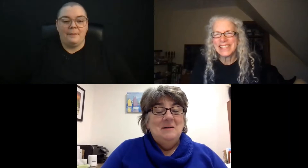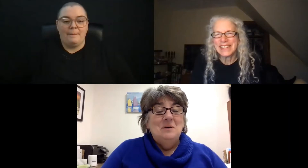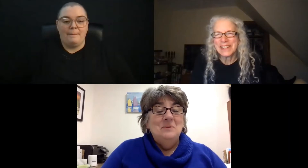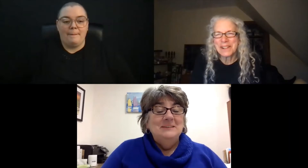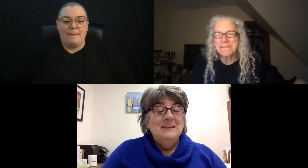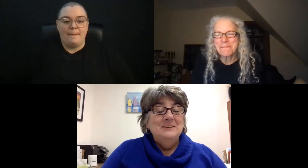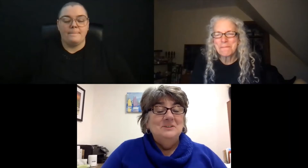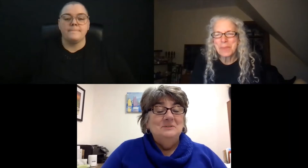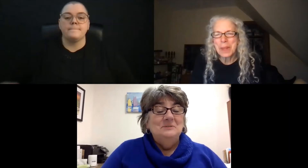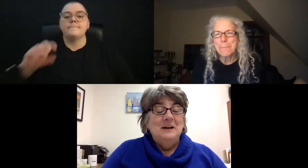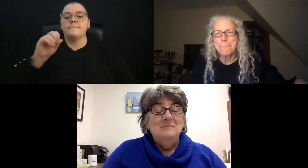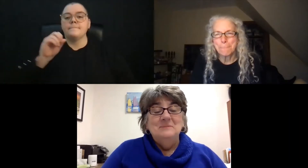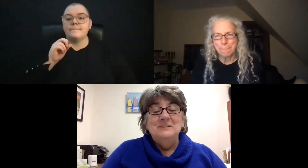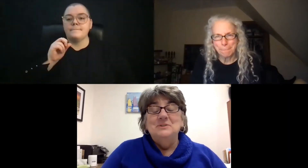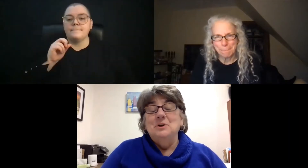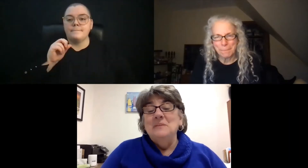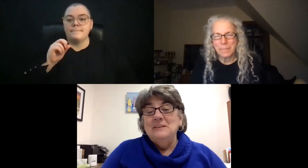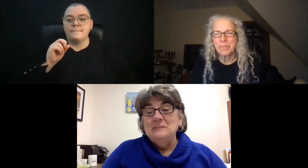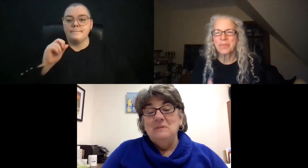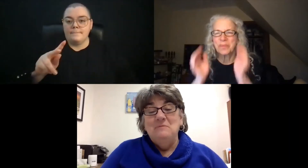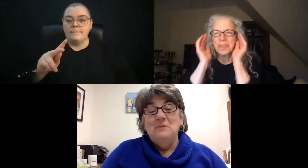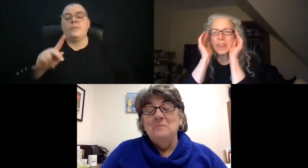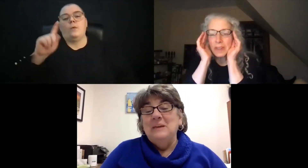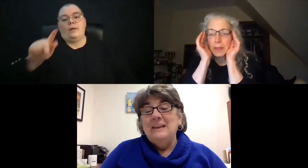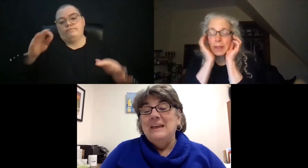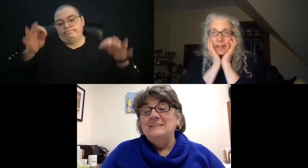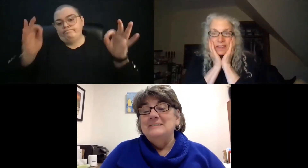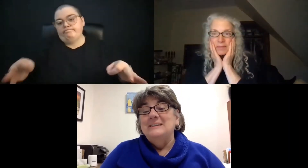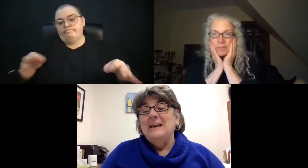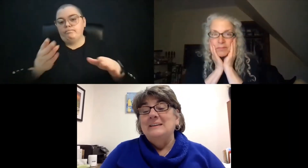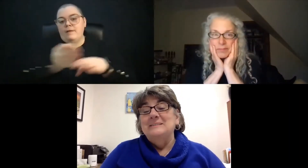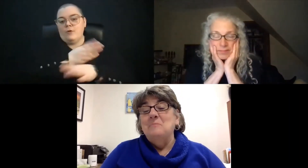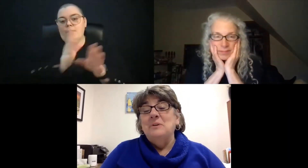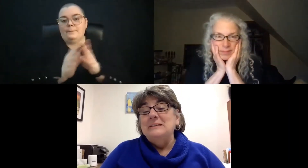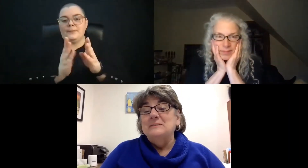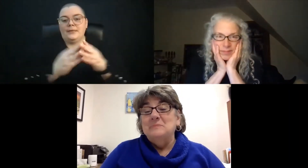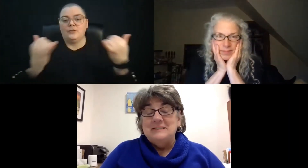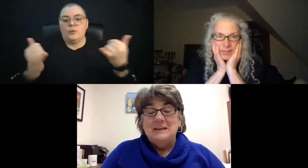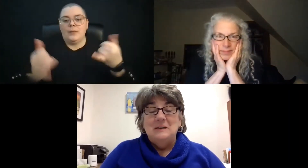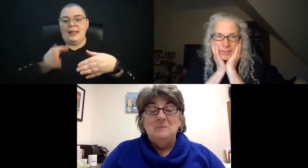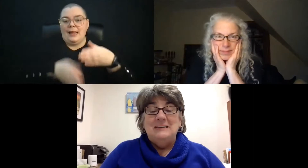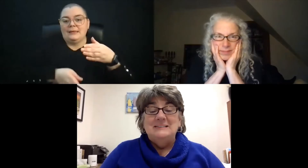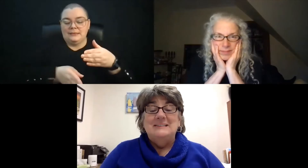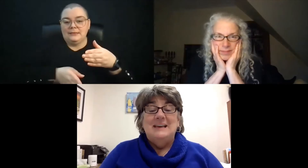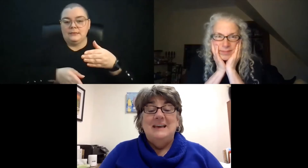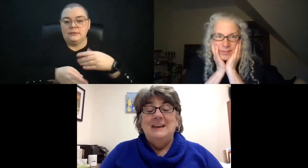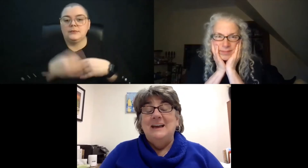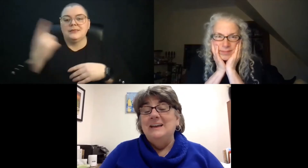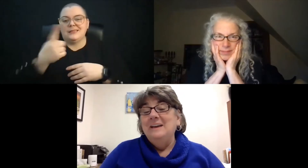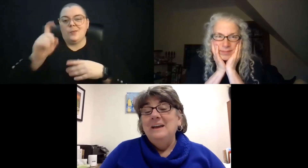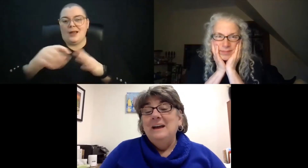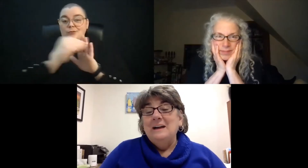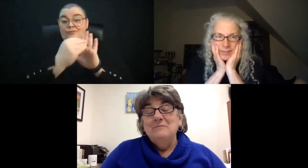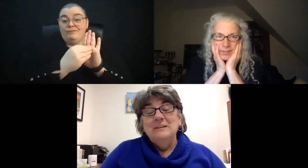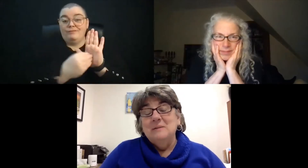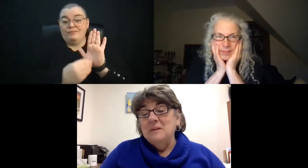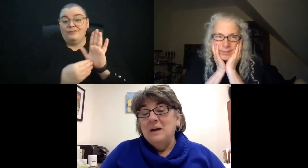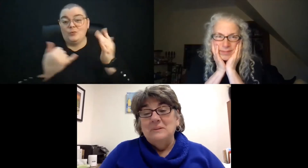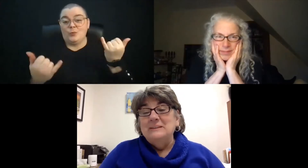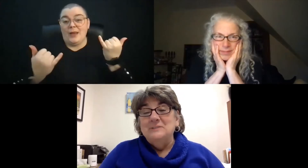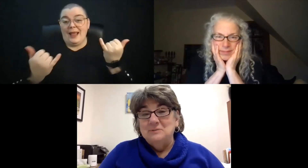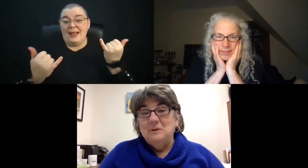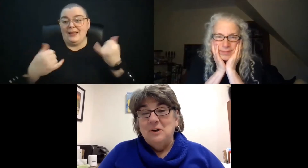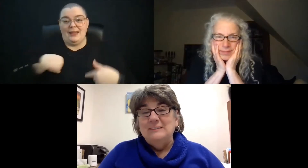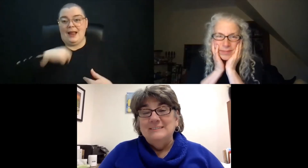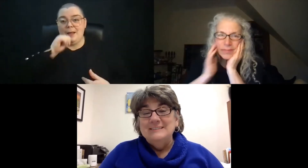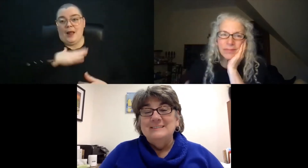All right. Well, we'll need to determine this before the meeting ends today. Someone needs to be taking minutes today, and I really am not